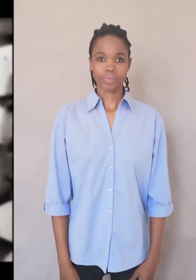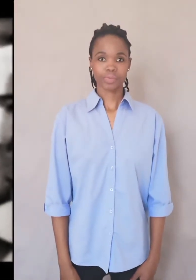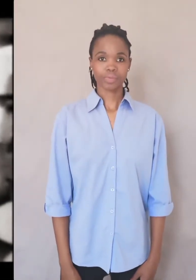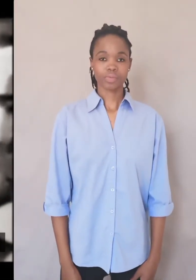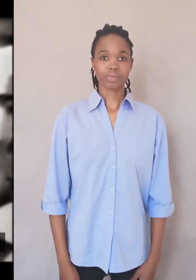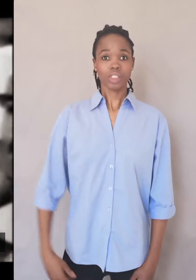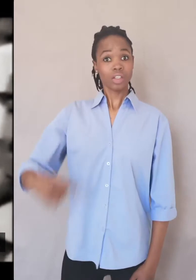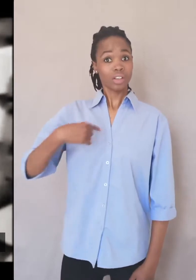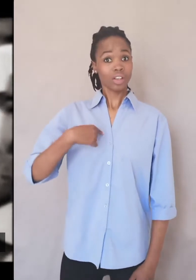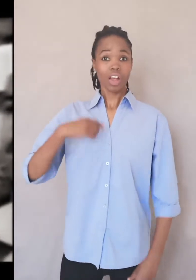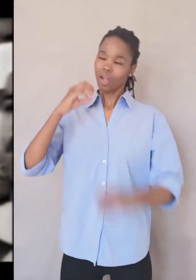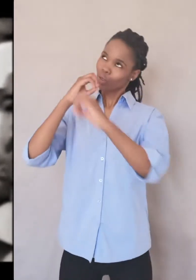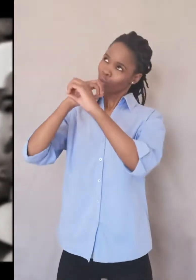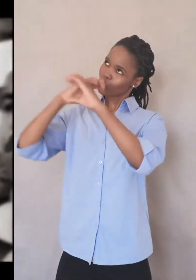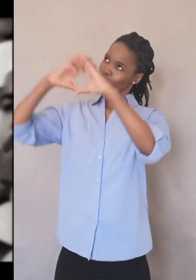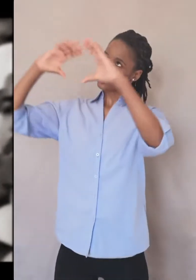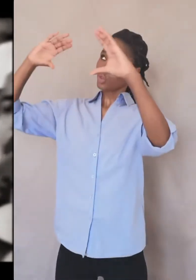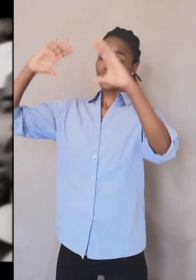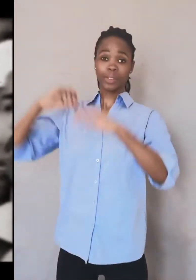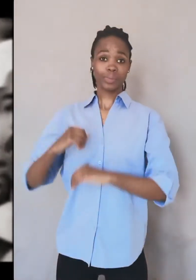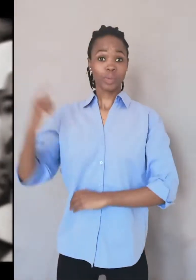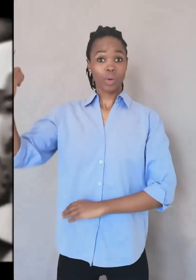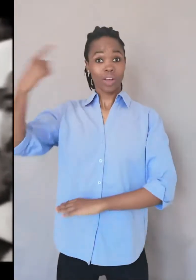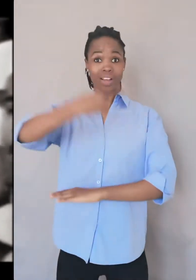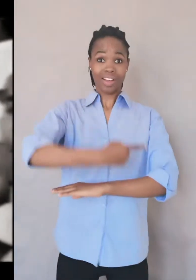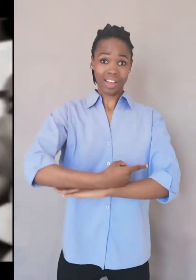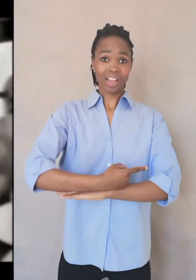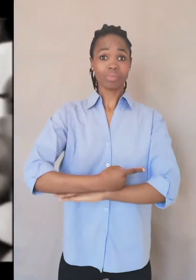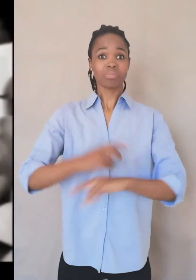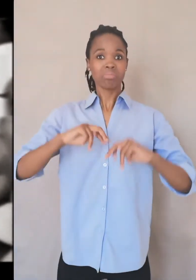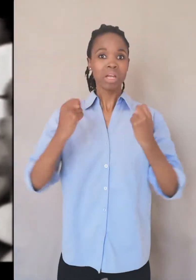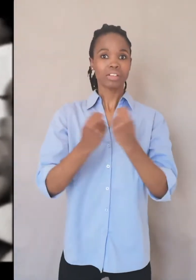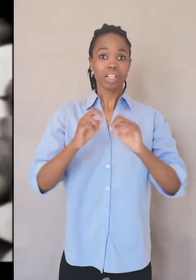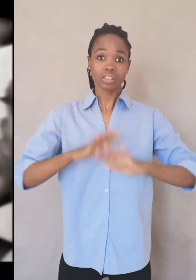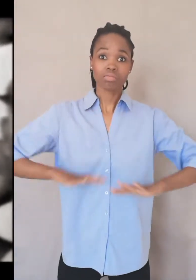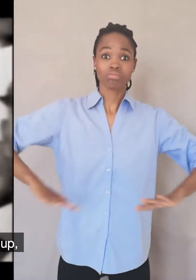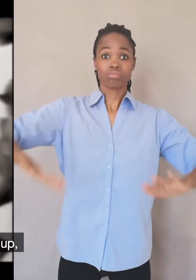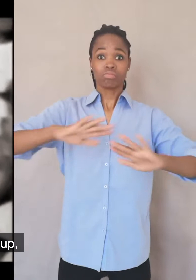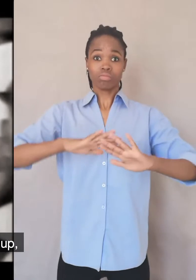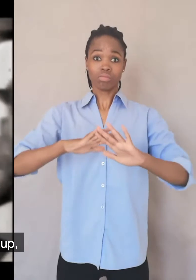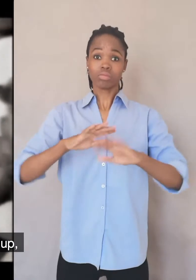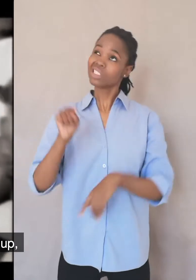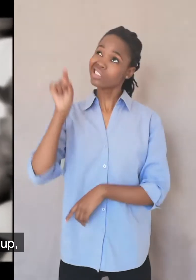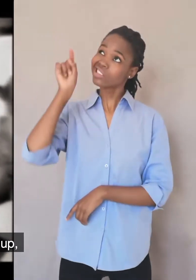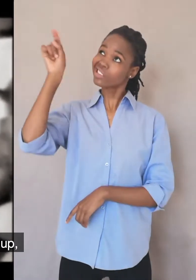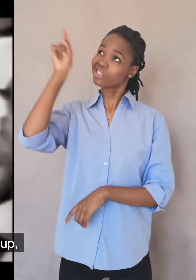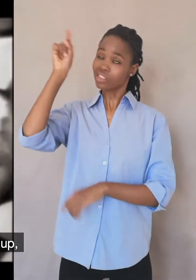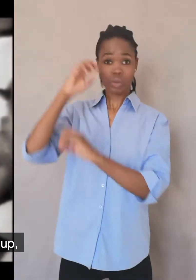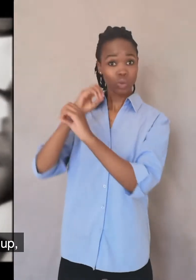I have a dream that one day this nation will rise up